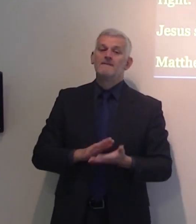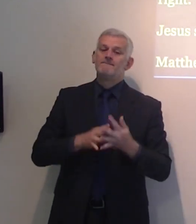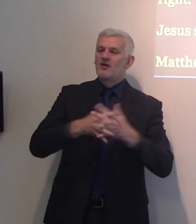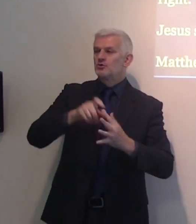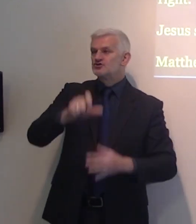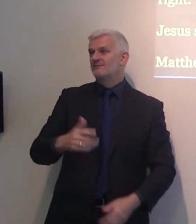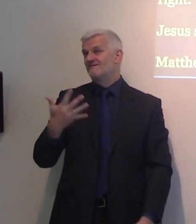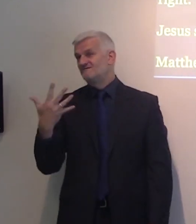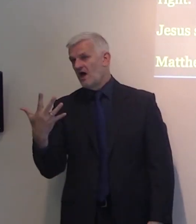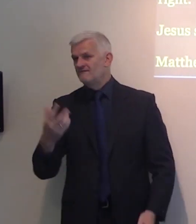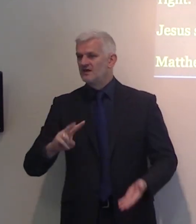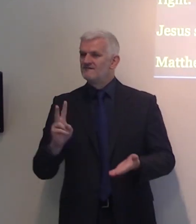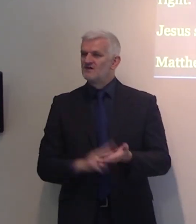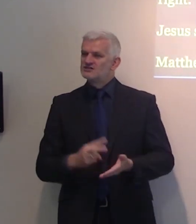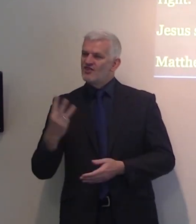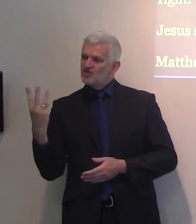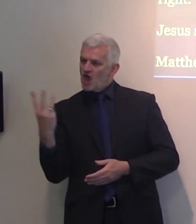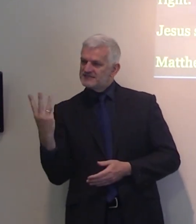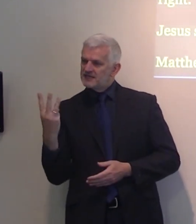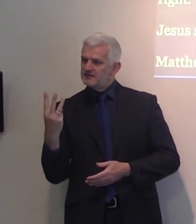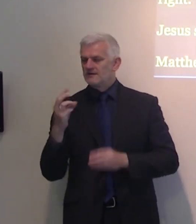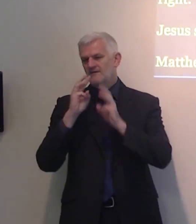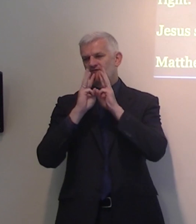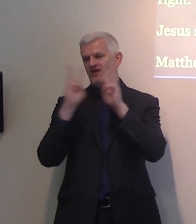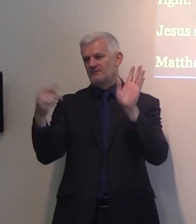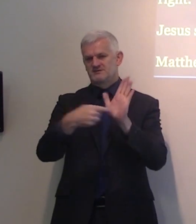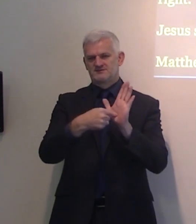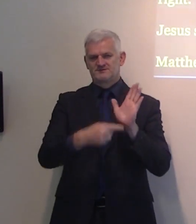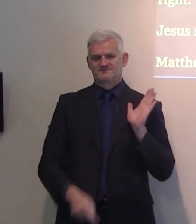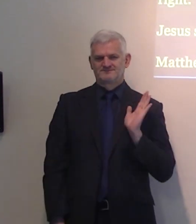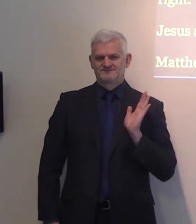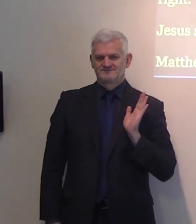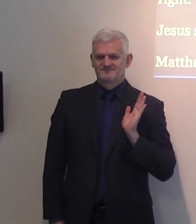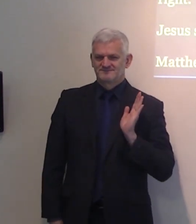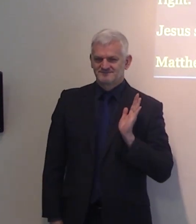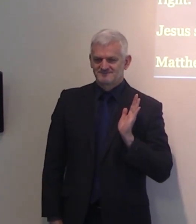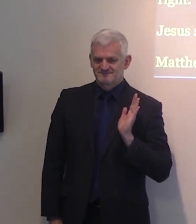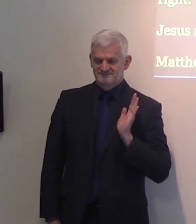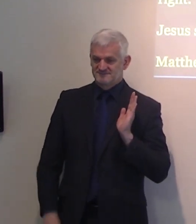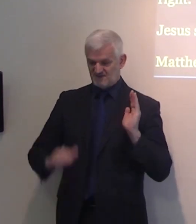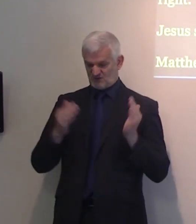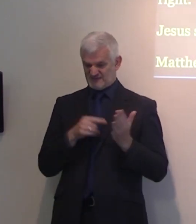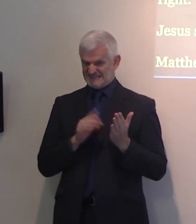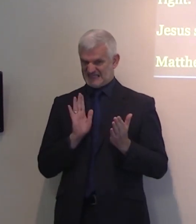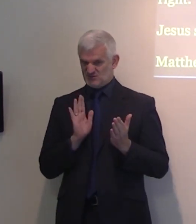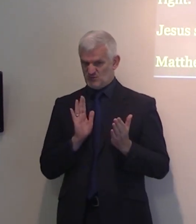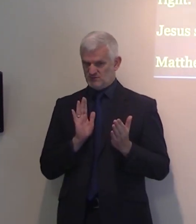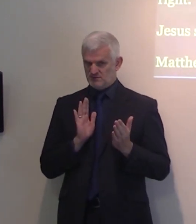Very well-known verse. Very classic. And we do not dare go beyond. Normally the two verses, 13 and